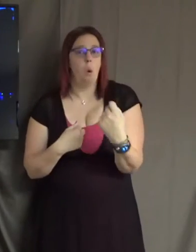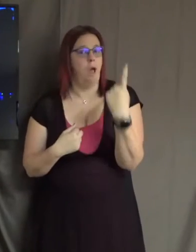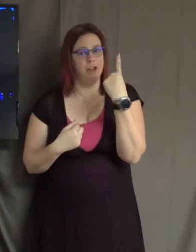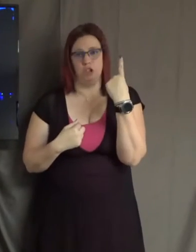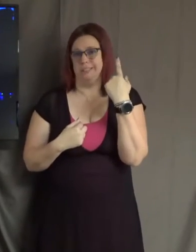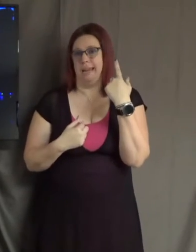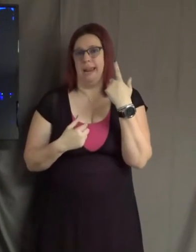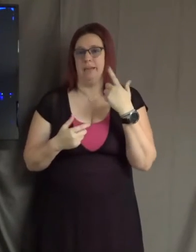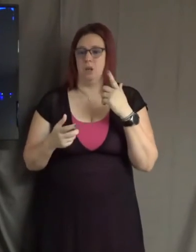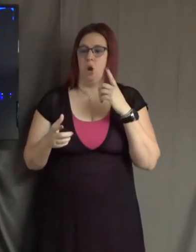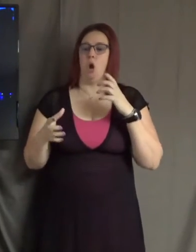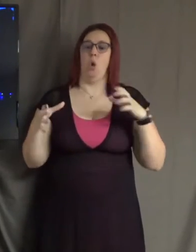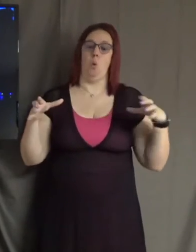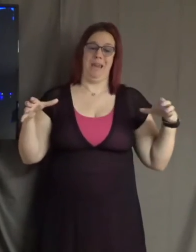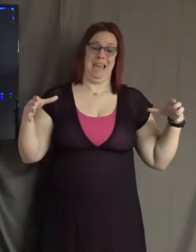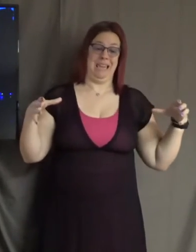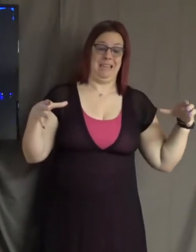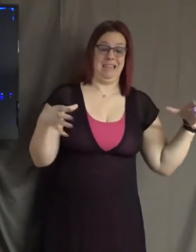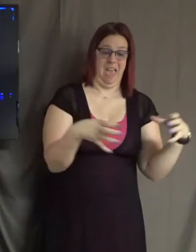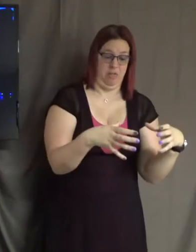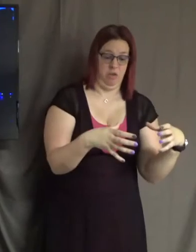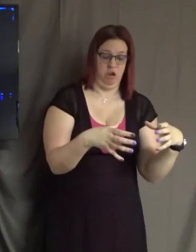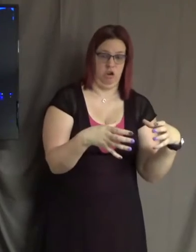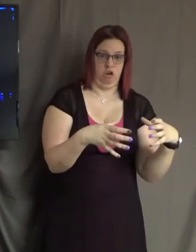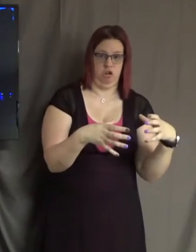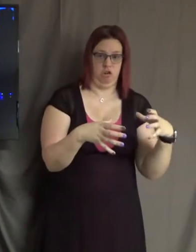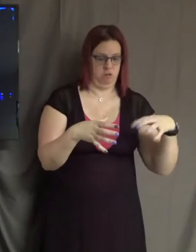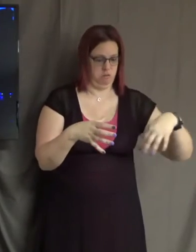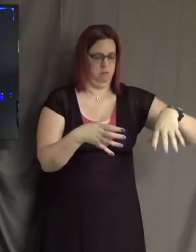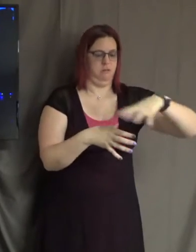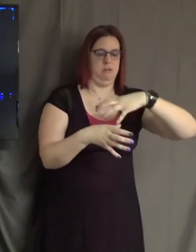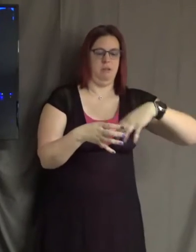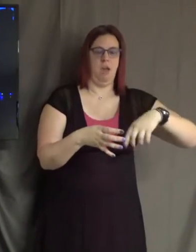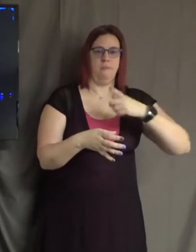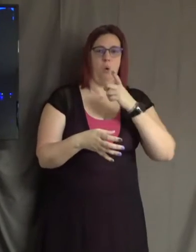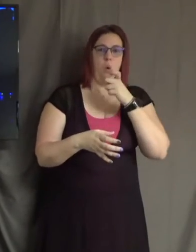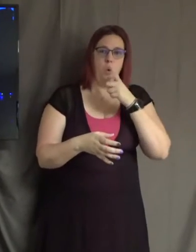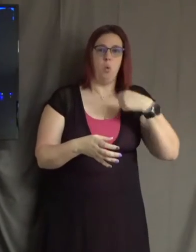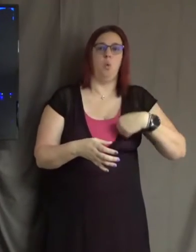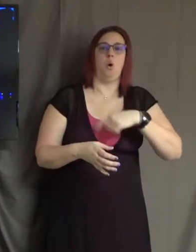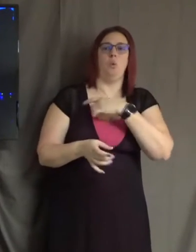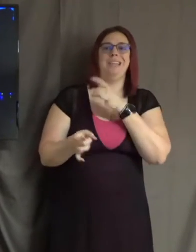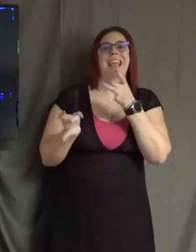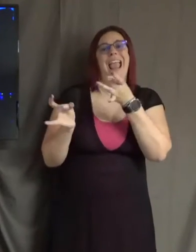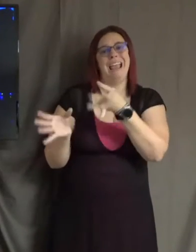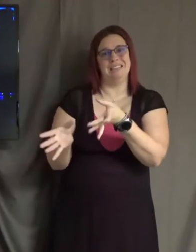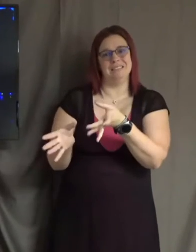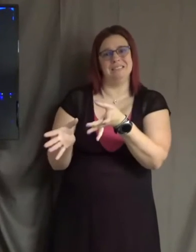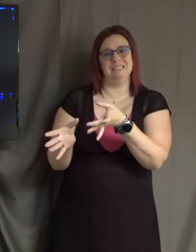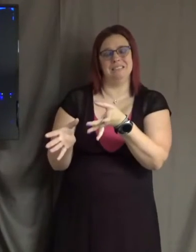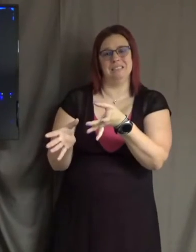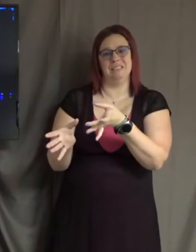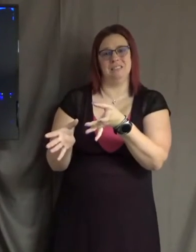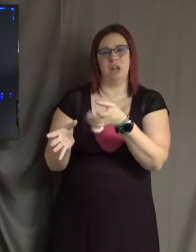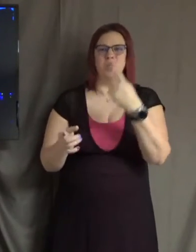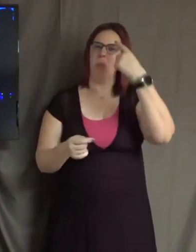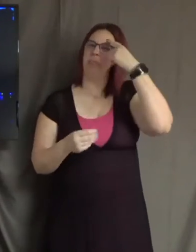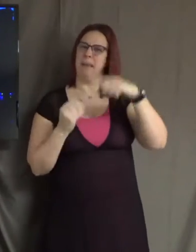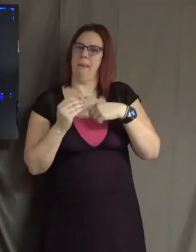who we hate, to come together around who we hate. Just think about that for a minute, how destructive